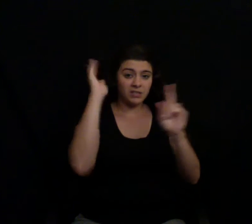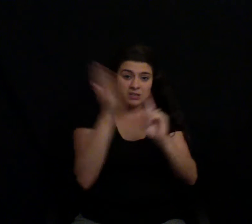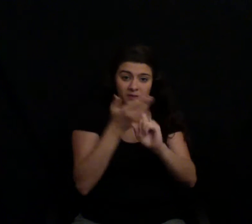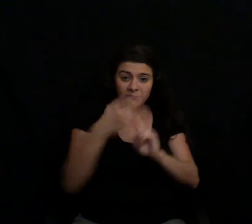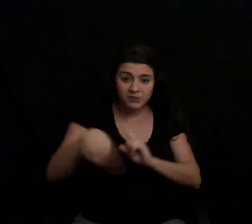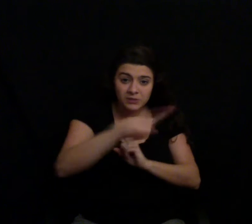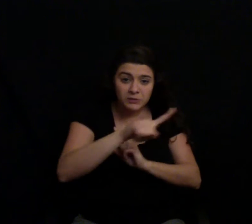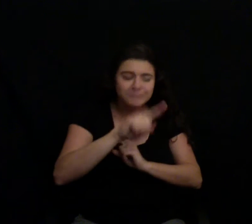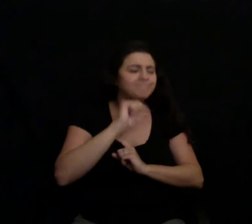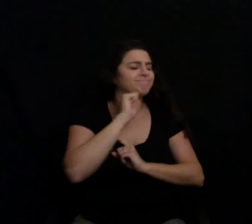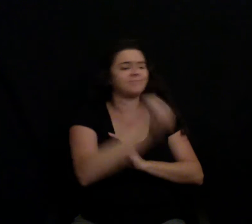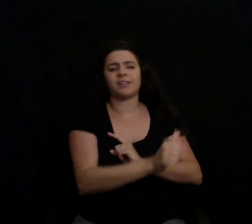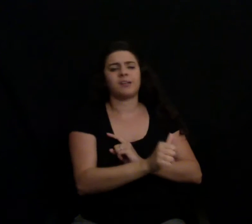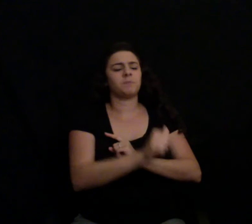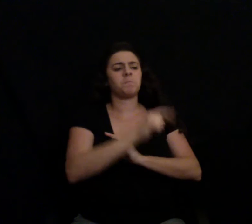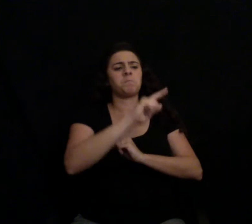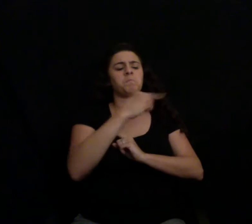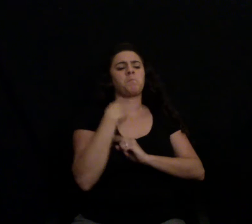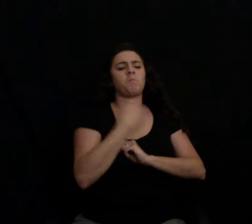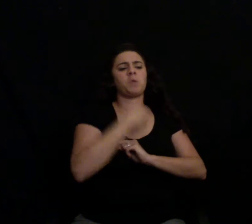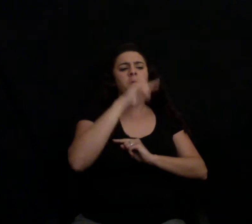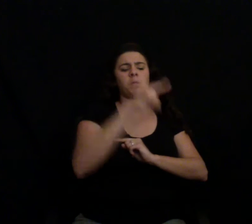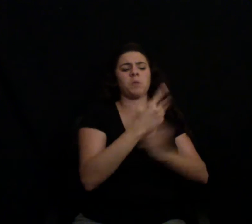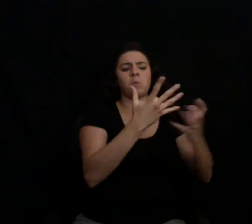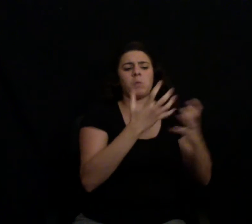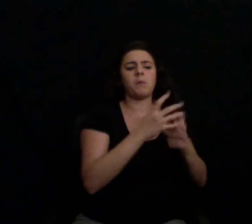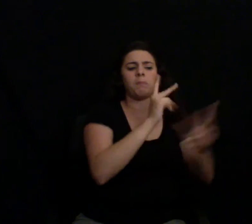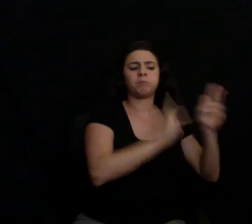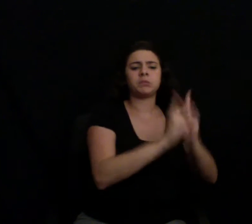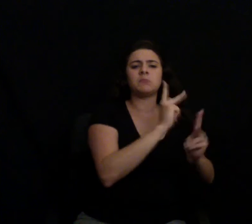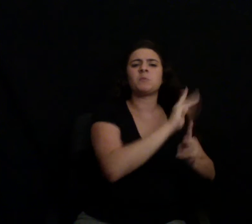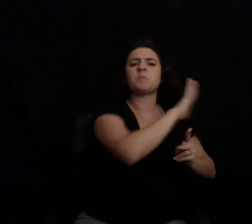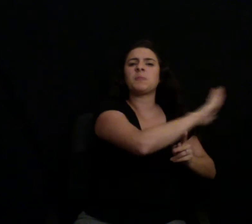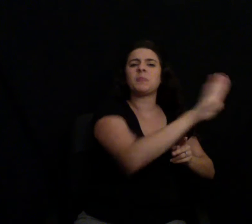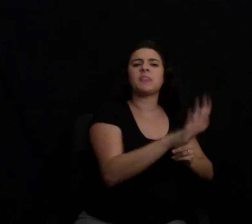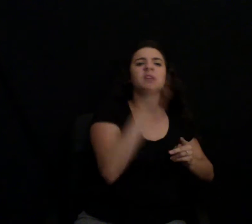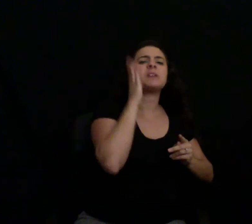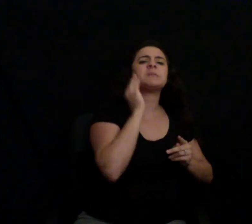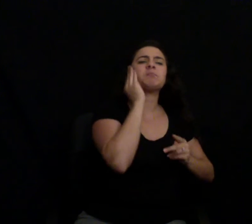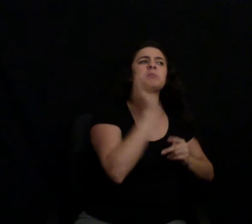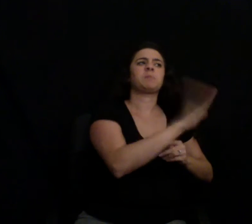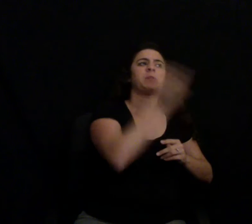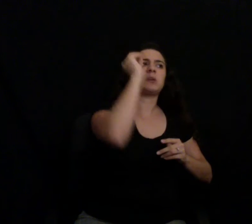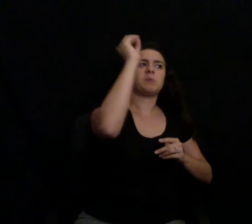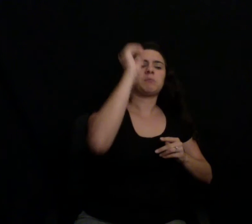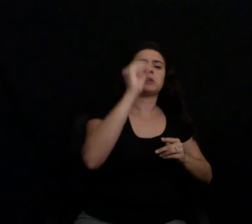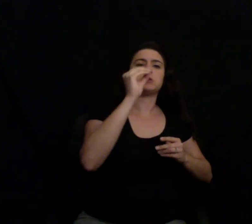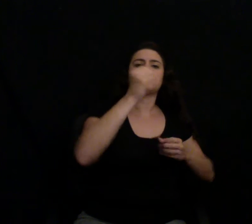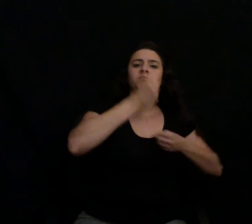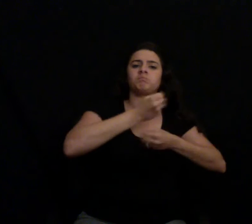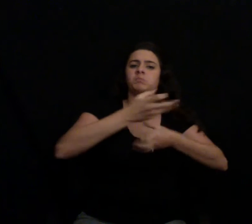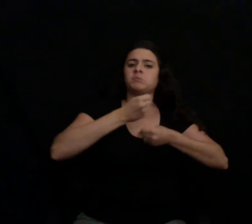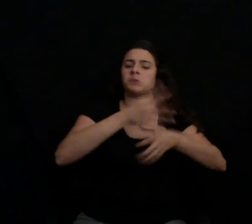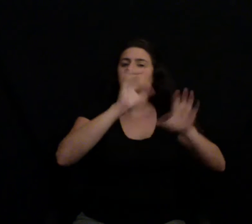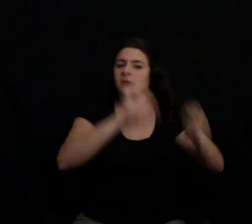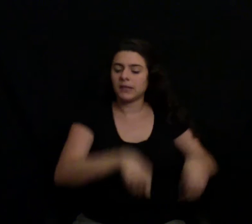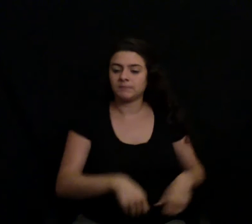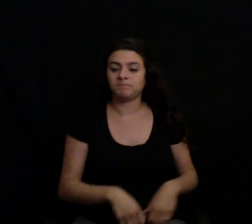I, none of us implore you to agree with every guest on the show, but just recognize that it's